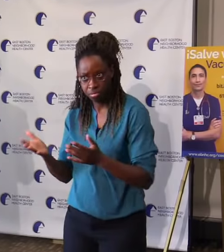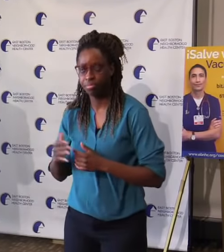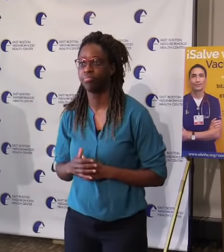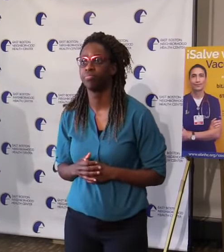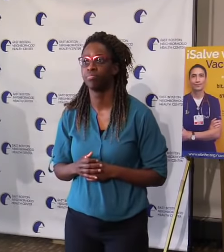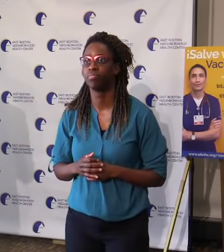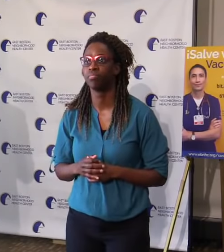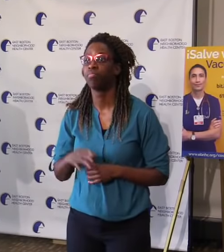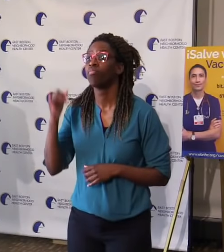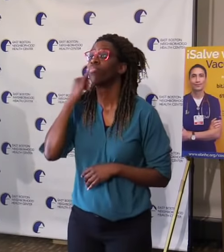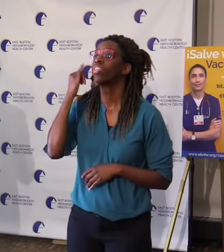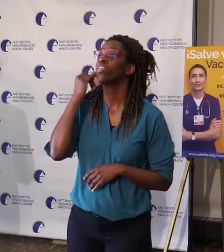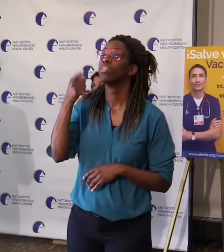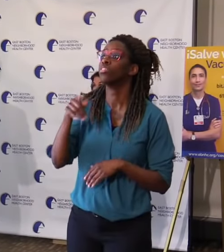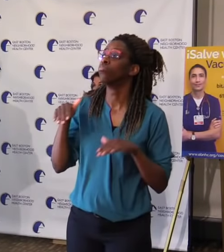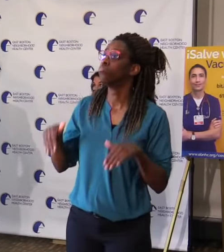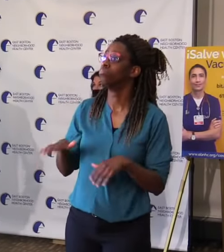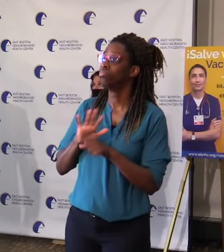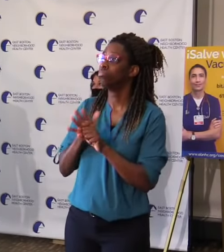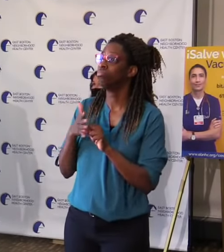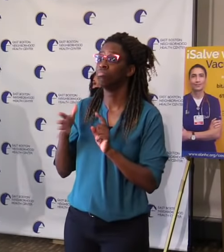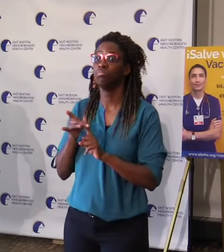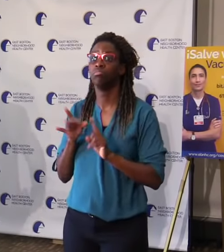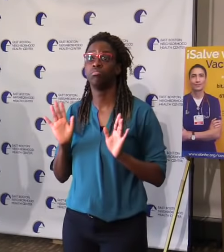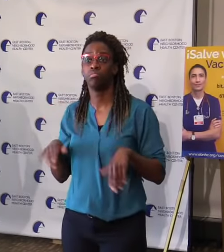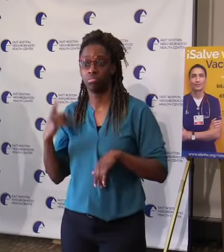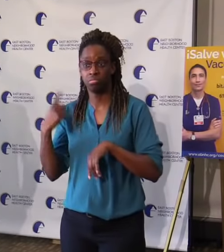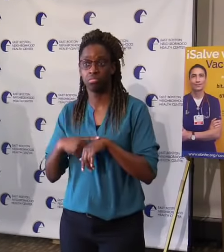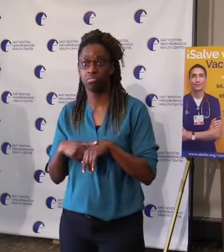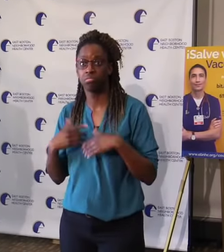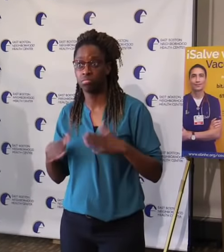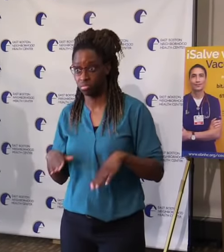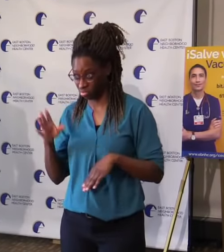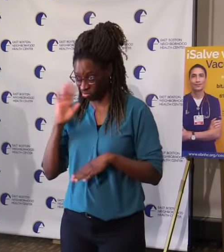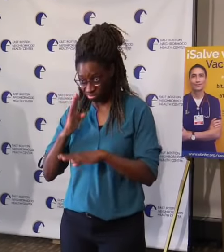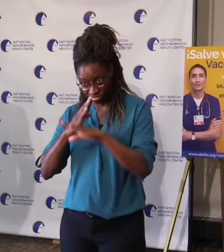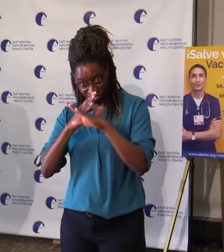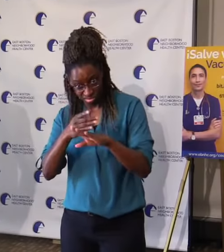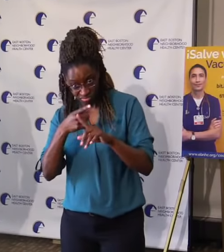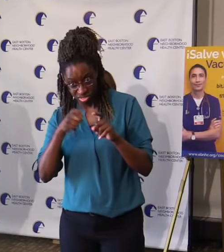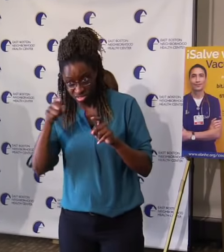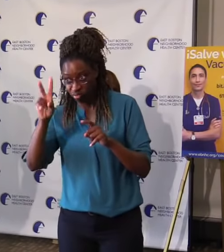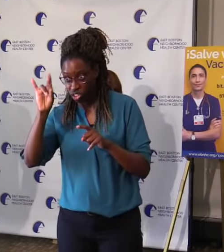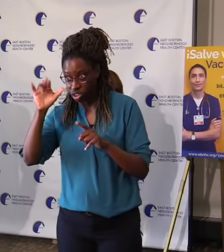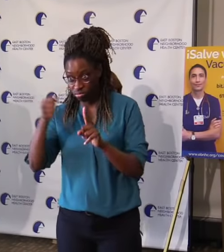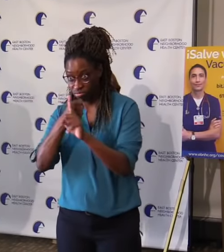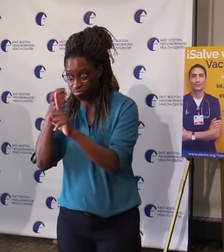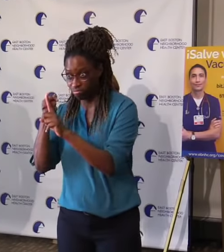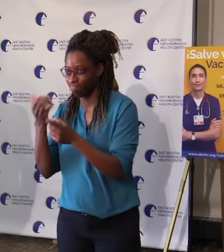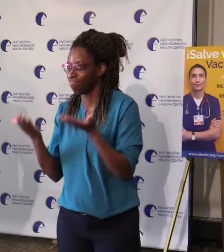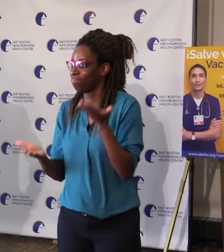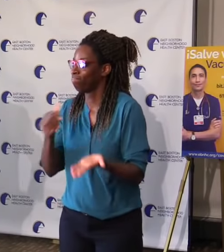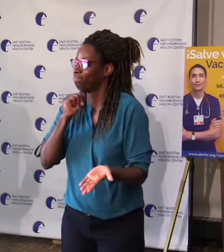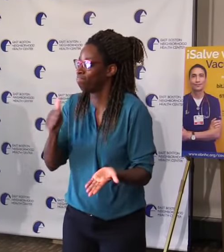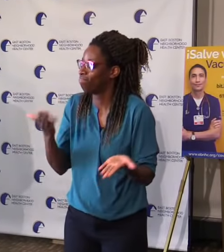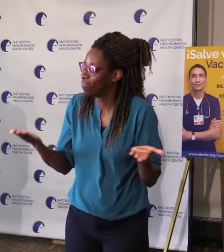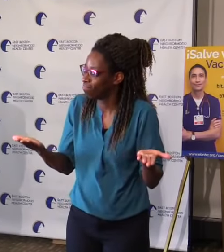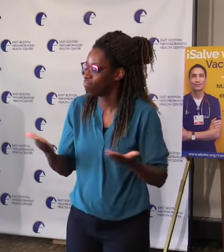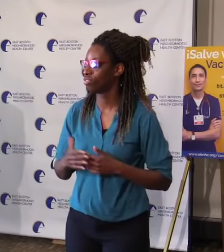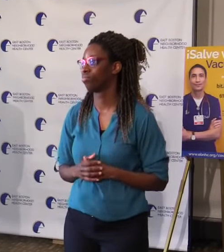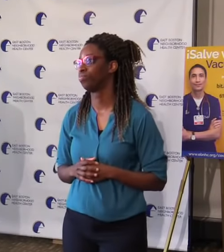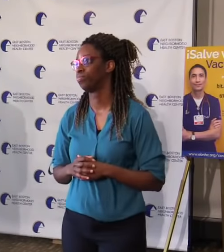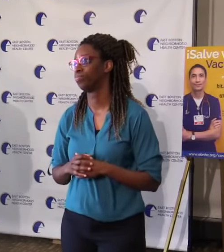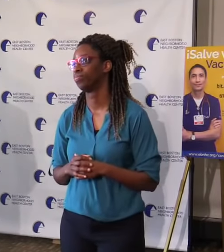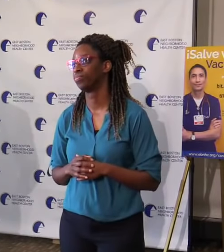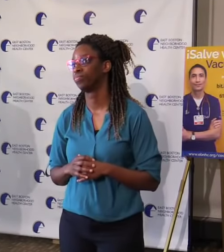just had COVID yourself. So I would urge everybody to get vaccinated. Could I ask you one more thing about Danvers? Part of the problem was, I guess there